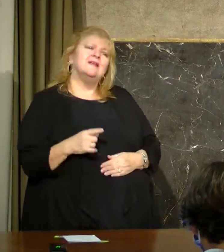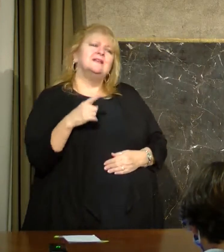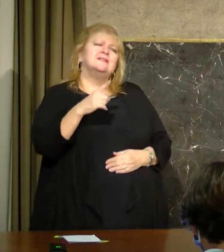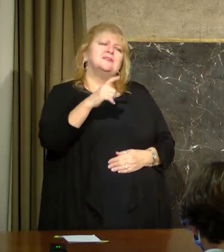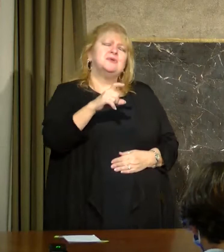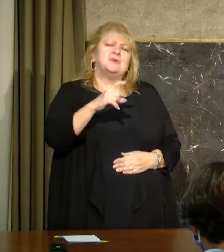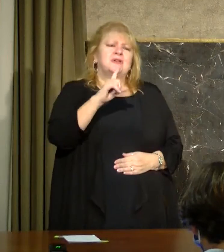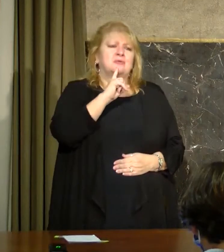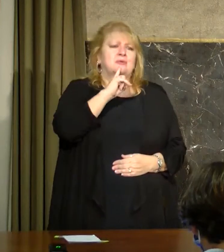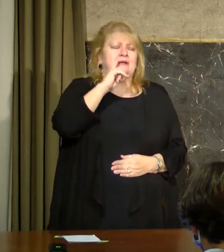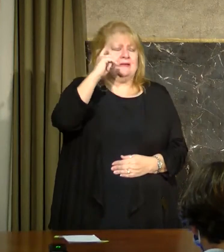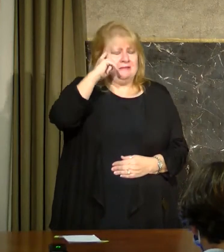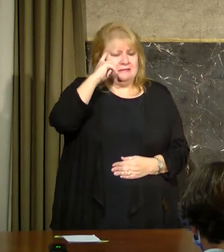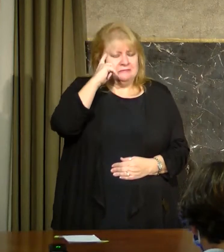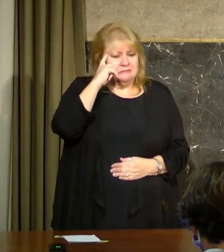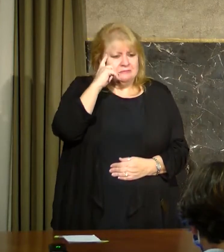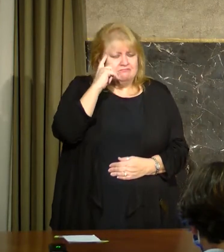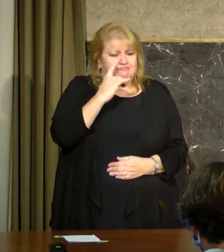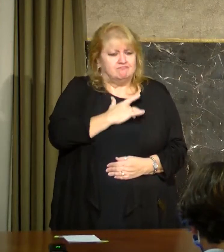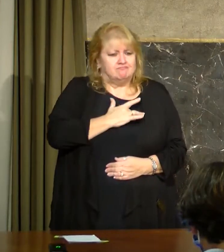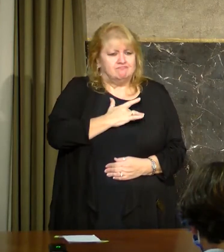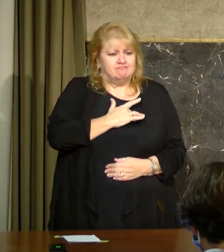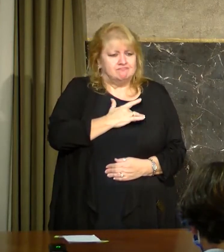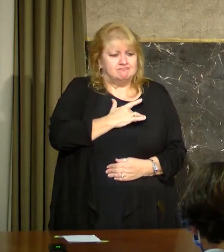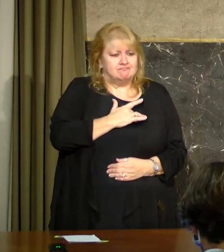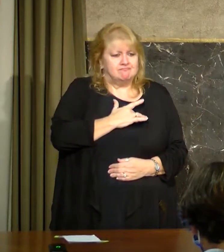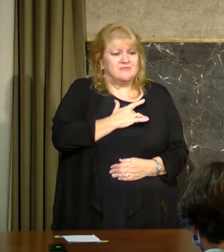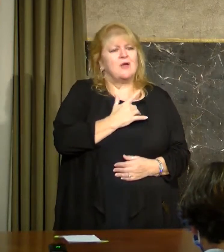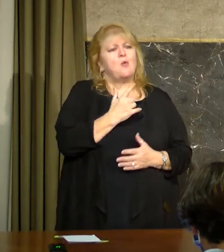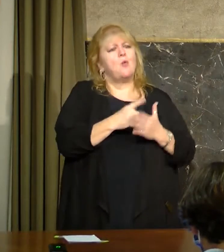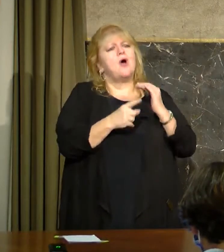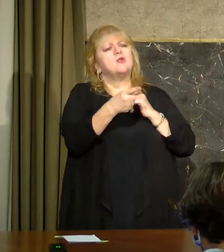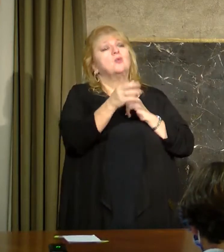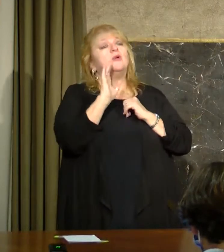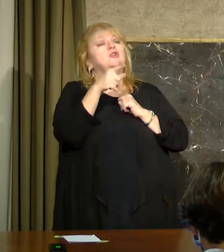governor said, what happened over Christmas and New Year's is in the past at this point.